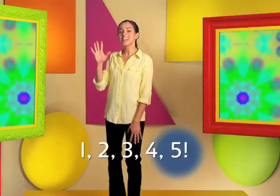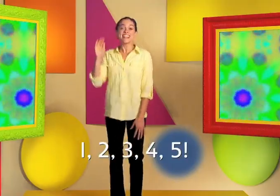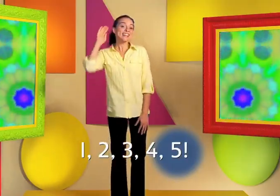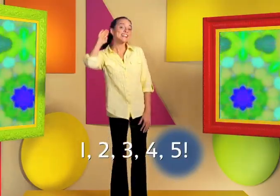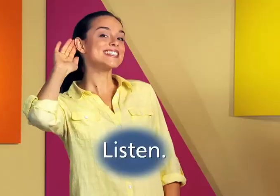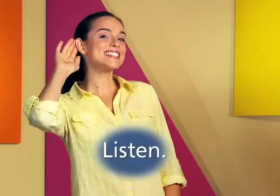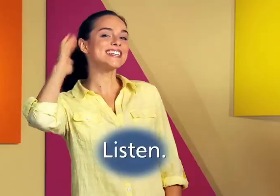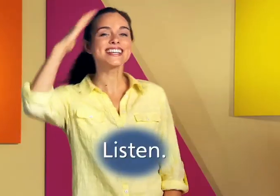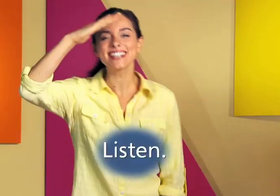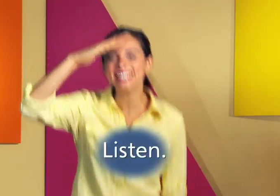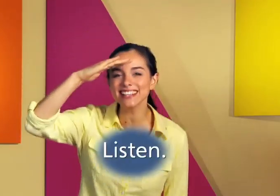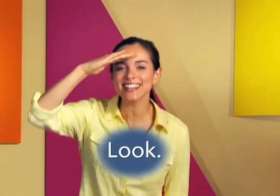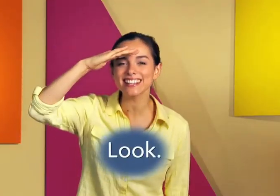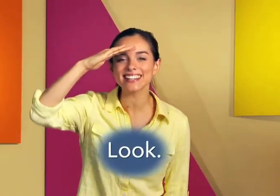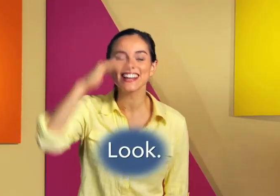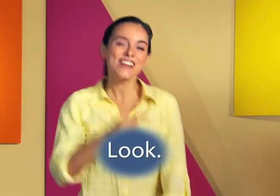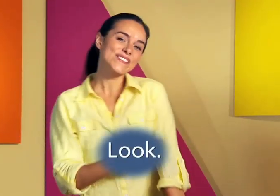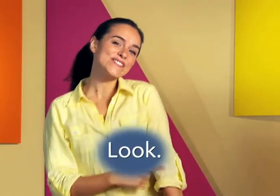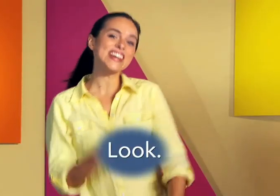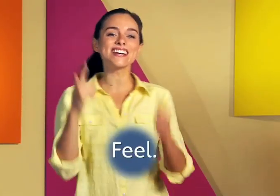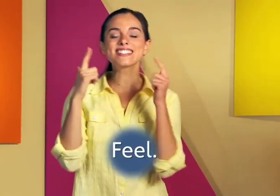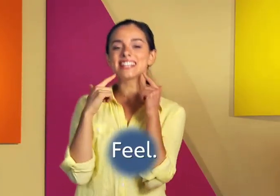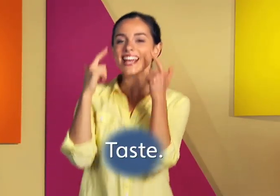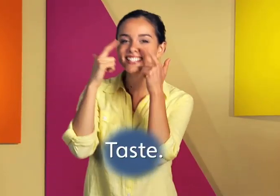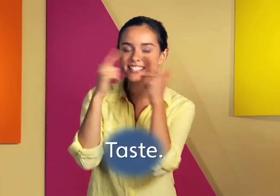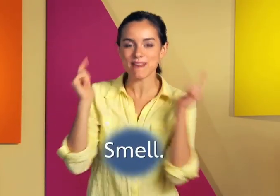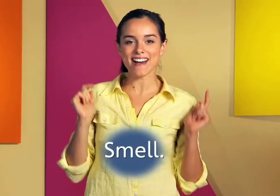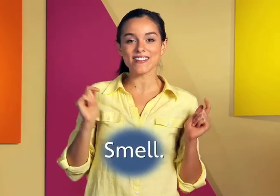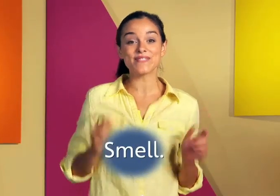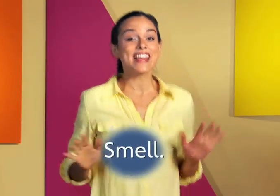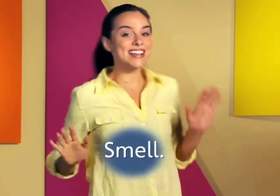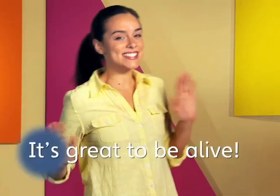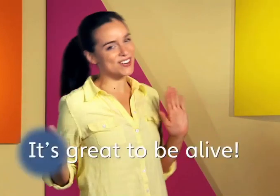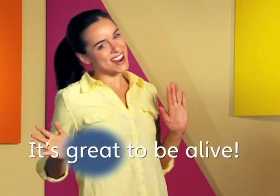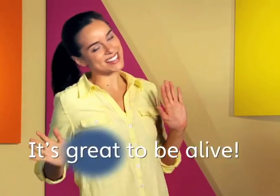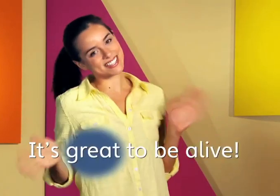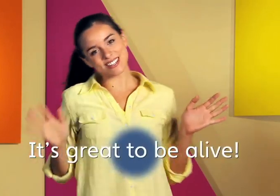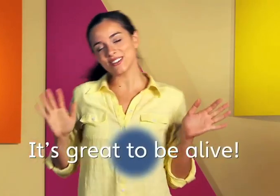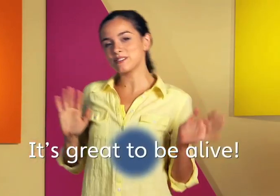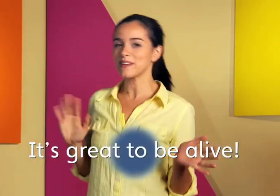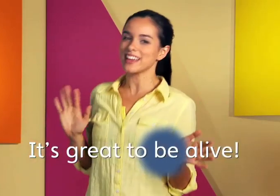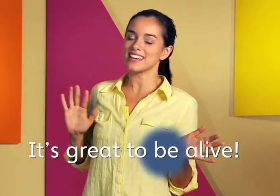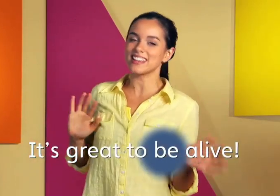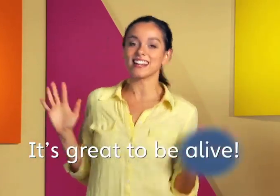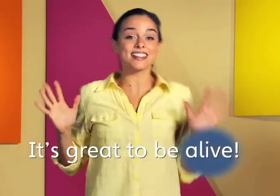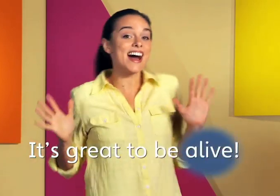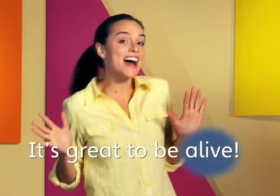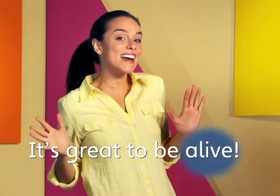Listen, look, feel, taste, smell. It's great to be alive.